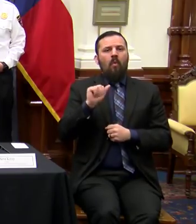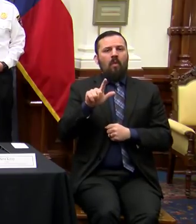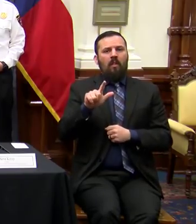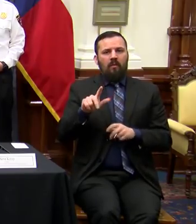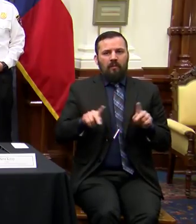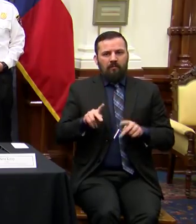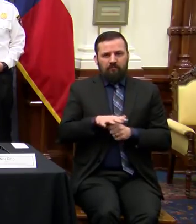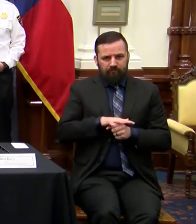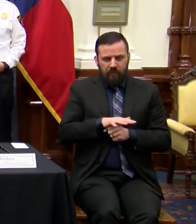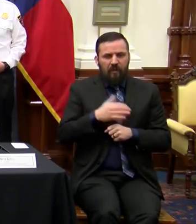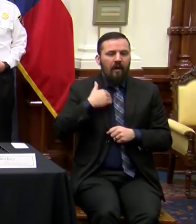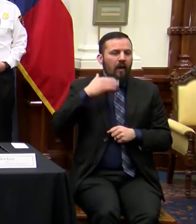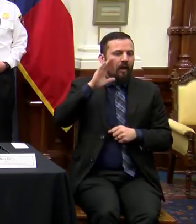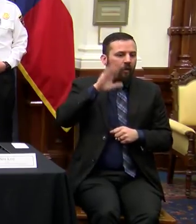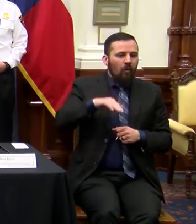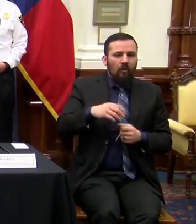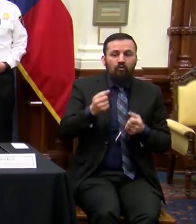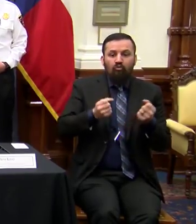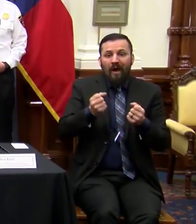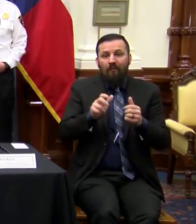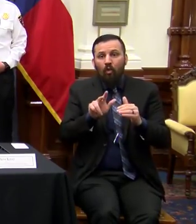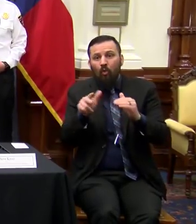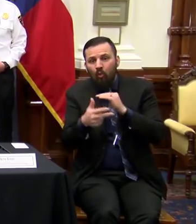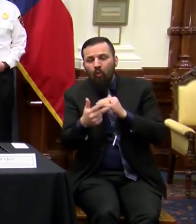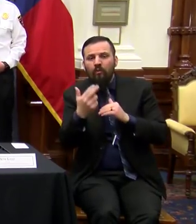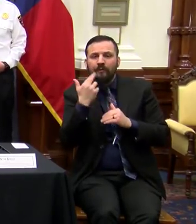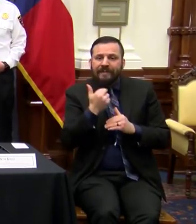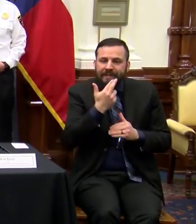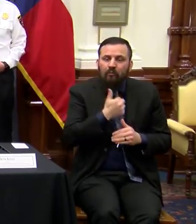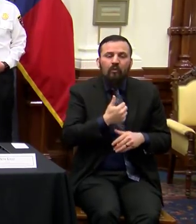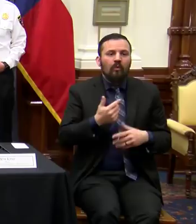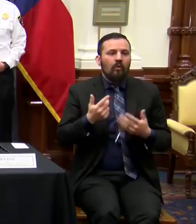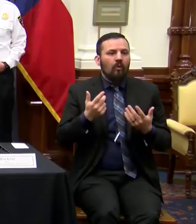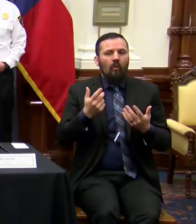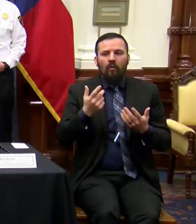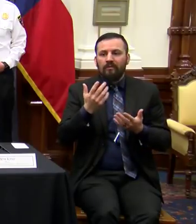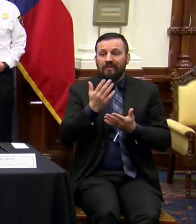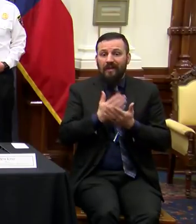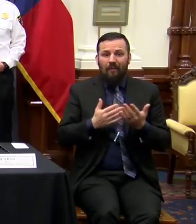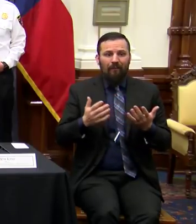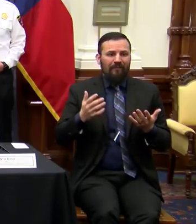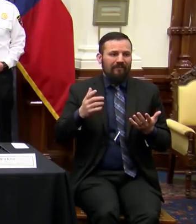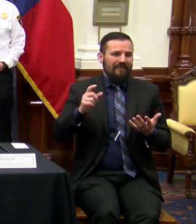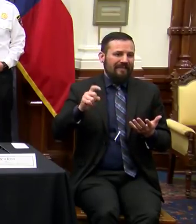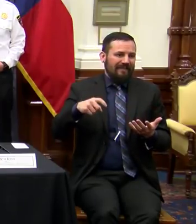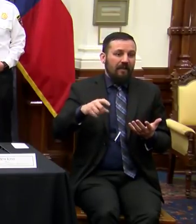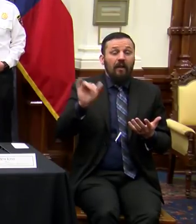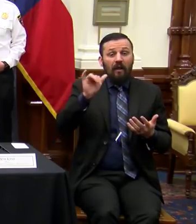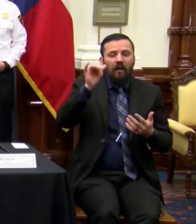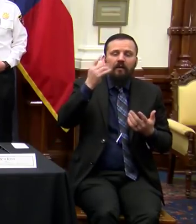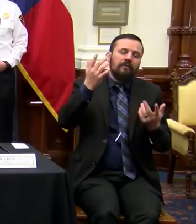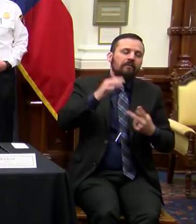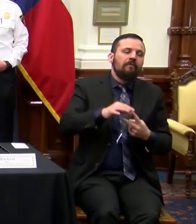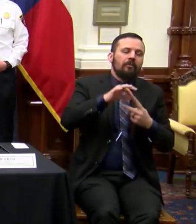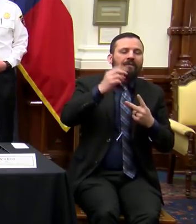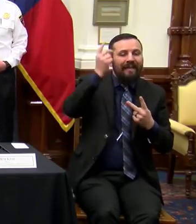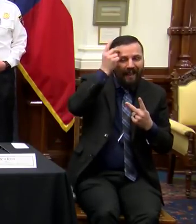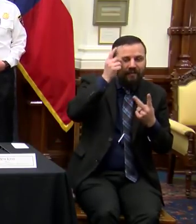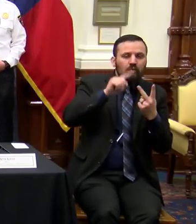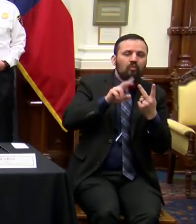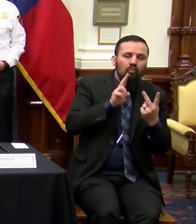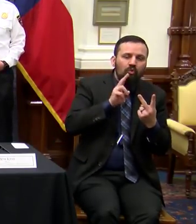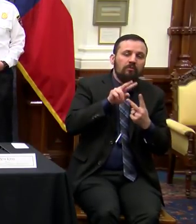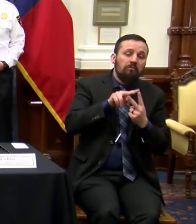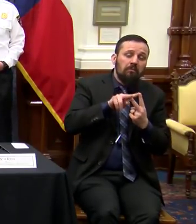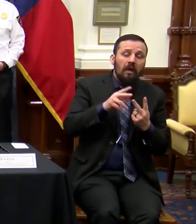through either these drive-thru facilities or through the need in certain locations, like I mentioned Dallas and Houston in particular, there may